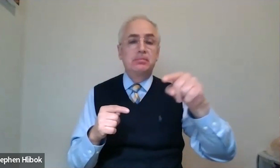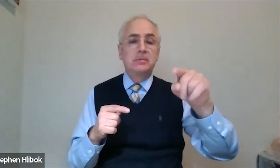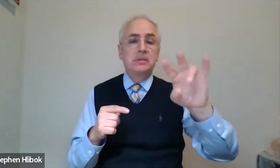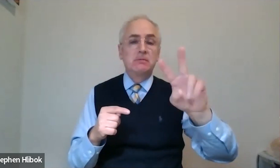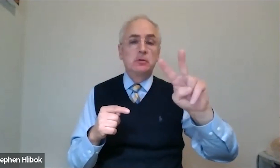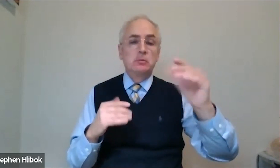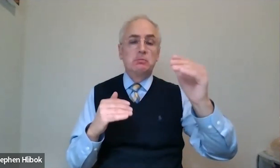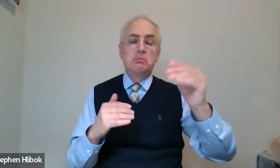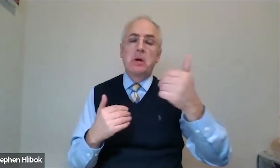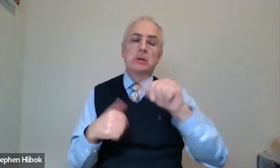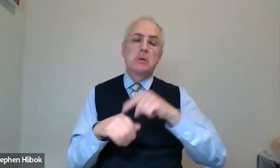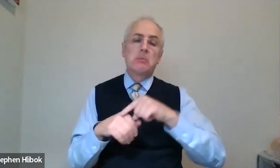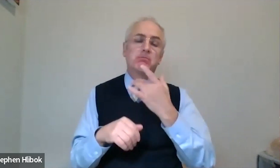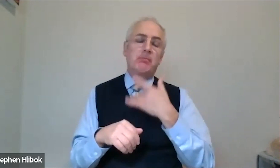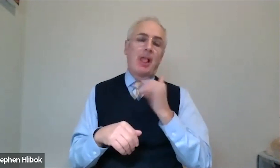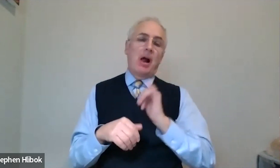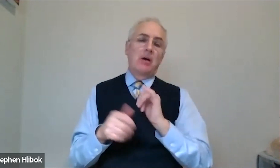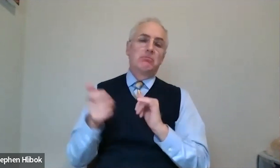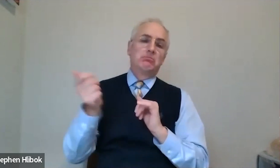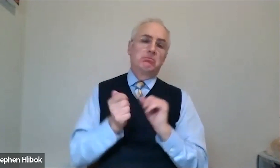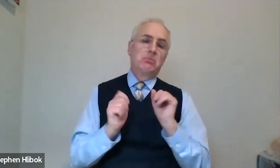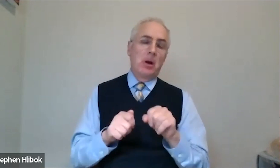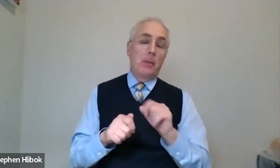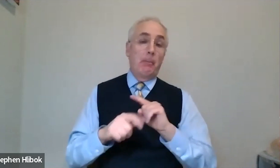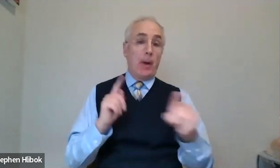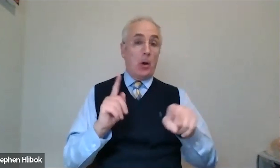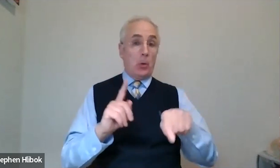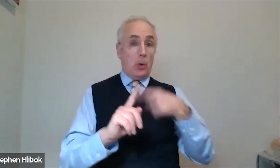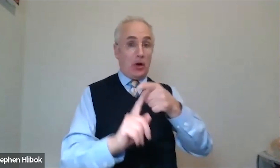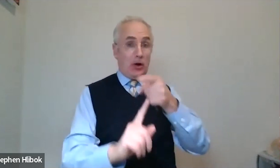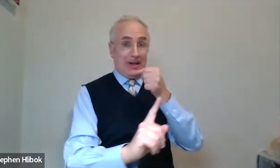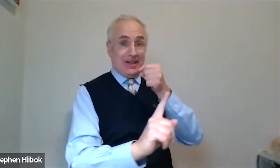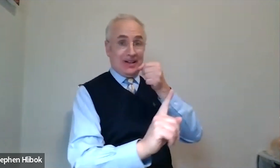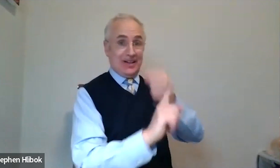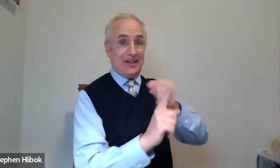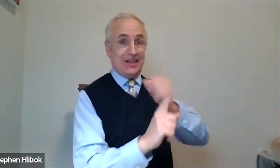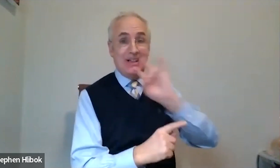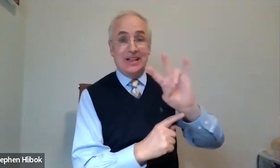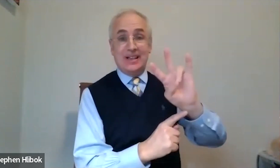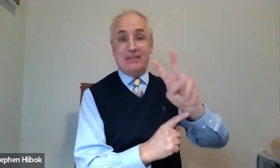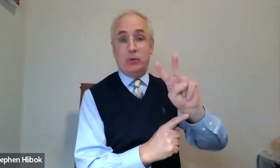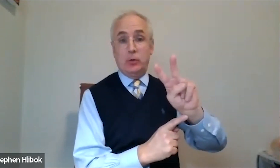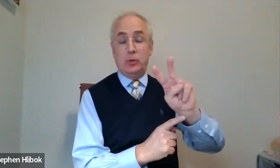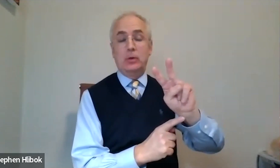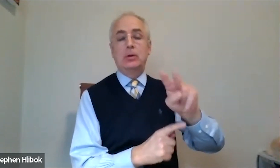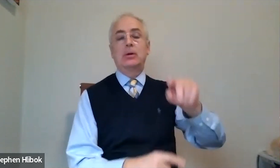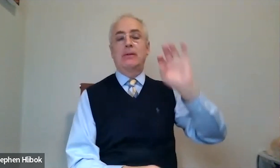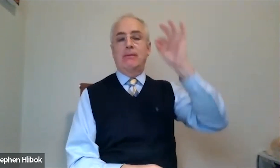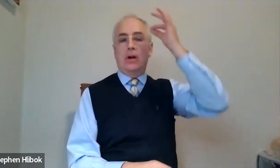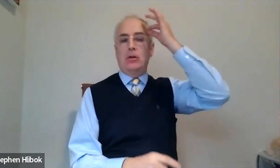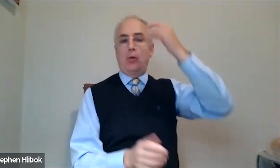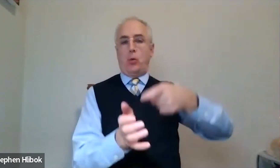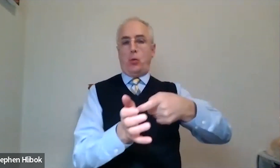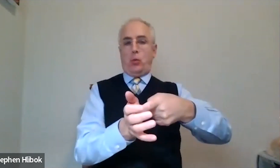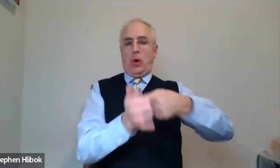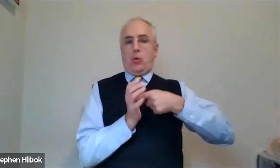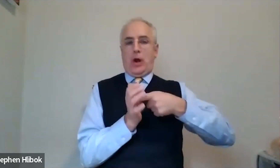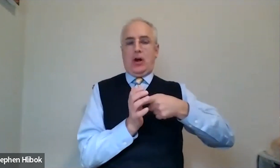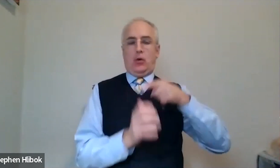That's from age 59 and a half to age 72, that you can begin withdrawing the funds. Once you hit